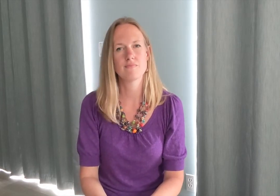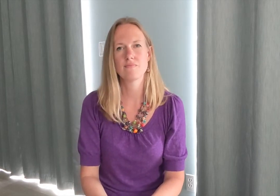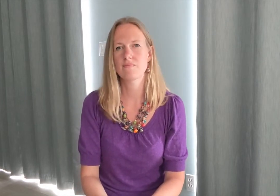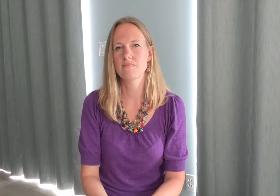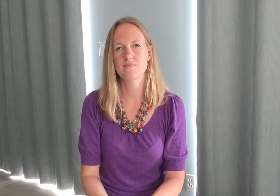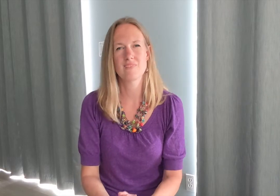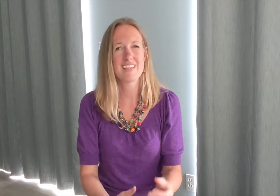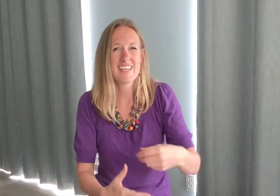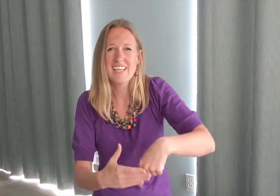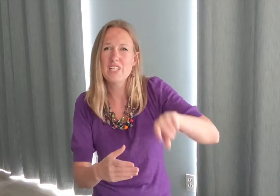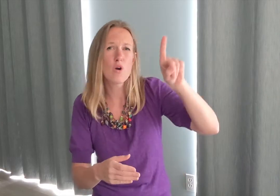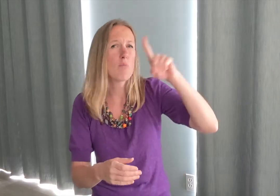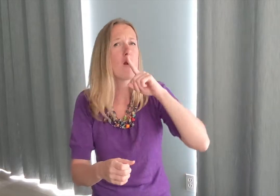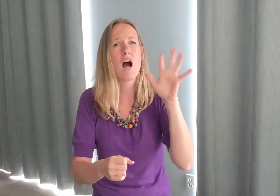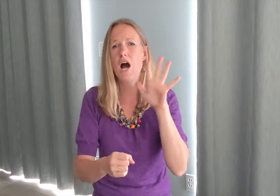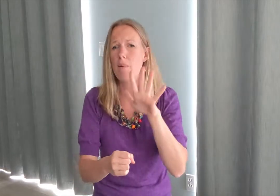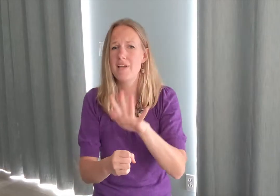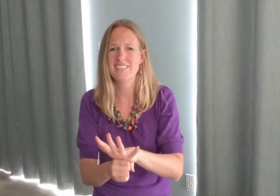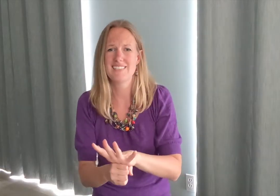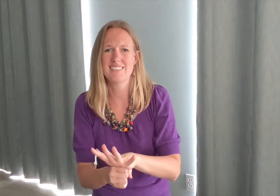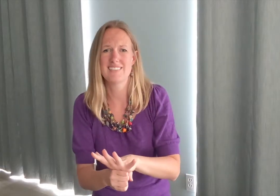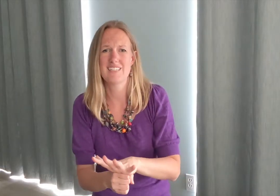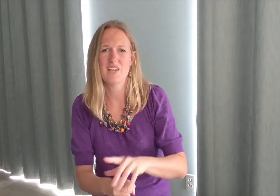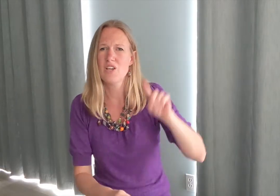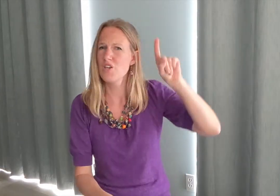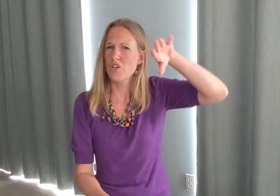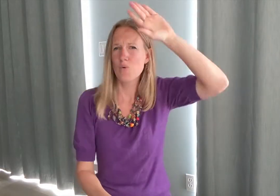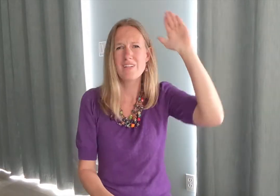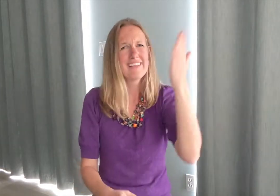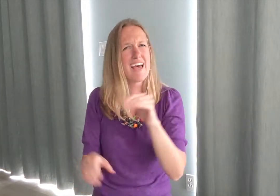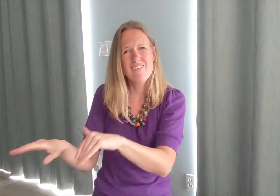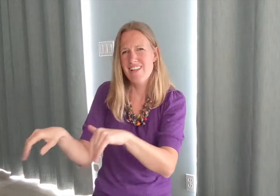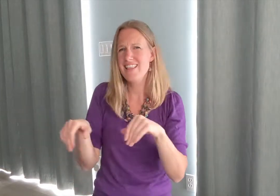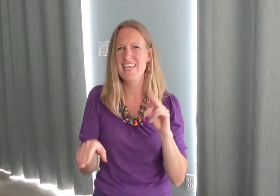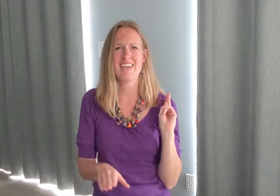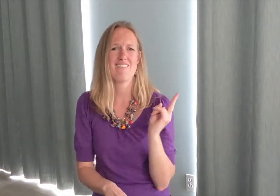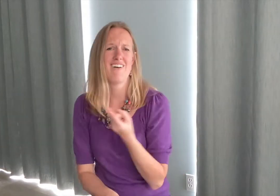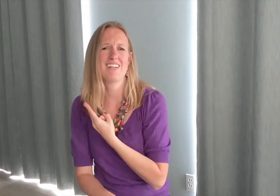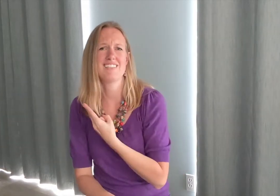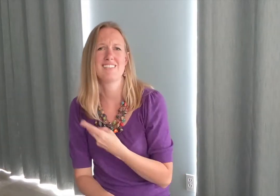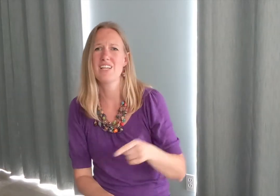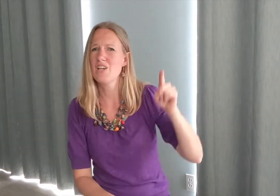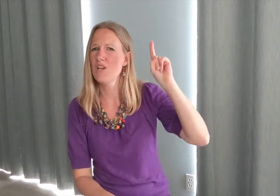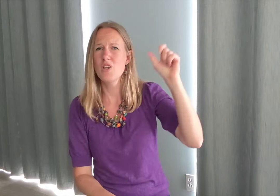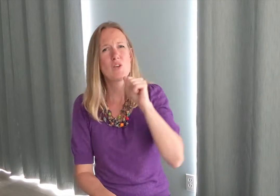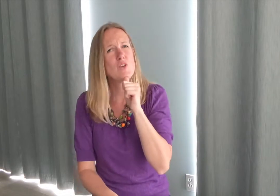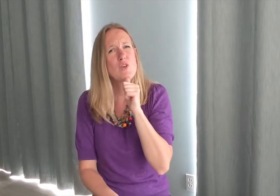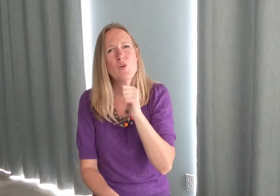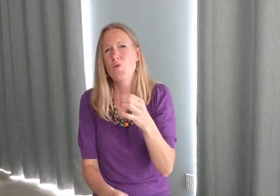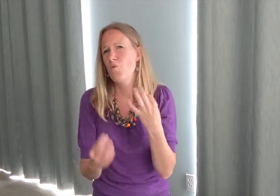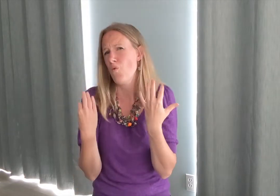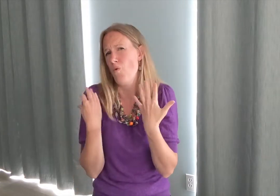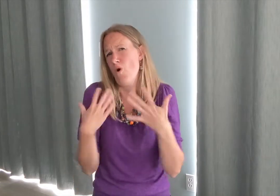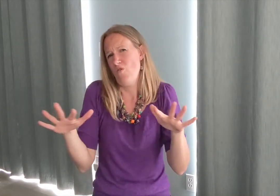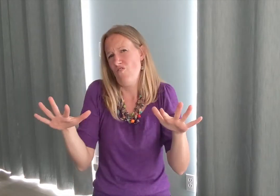Oh, in your promise You will never leave us Oh, you won't